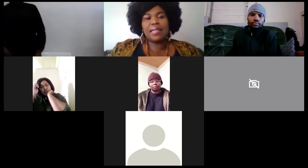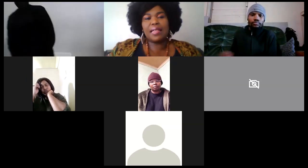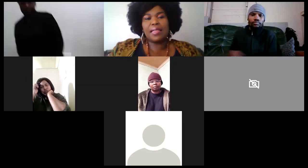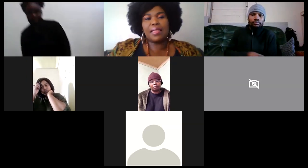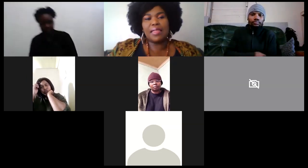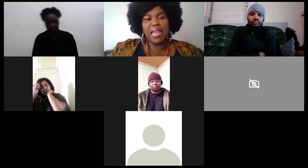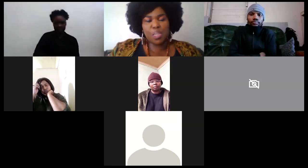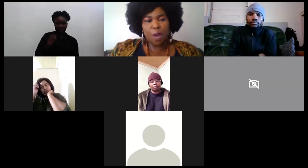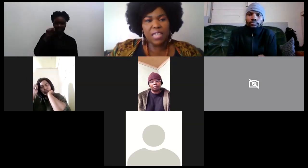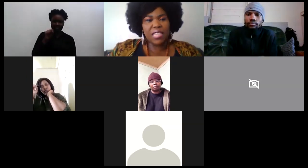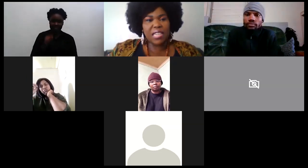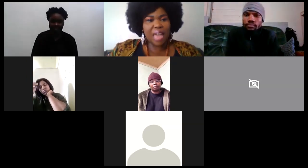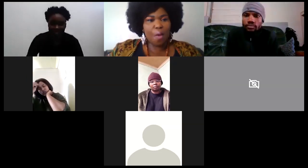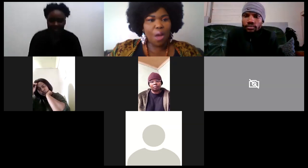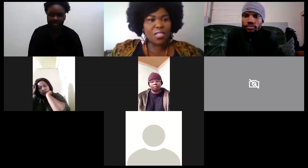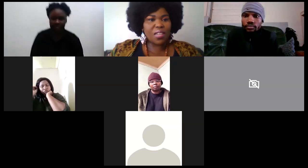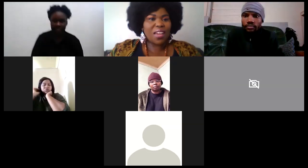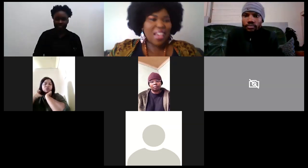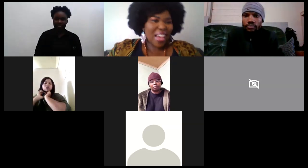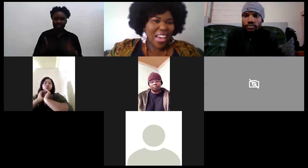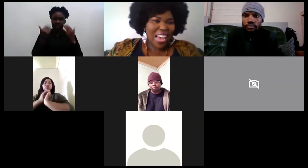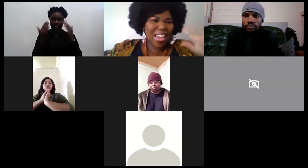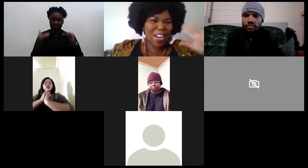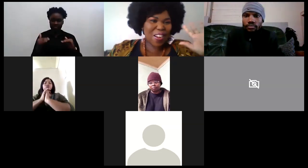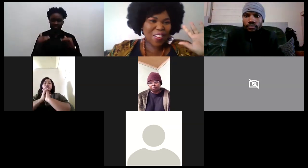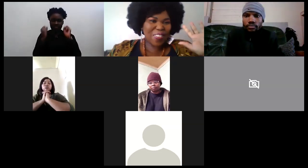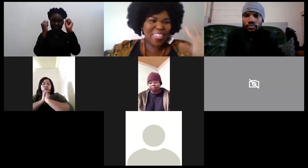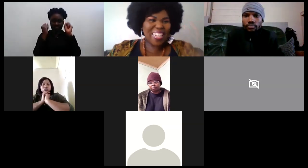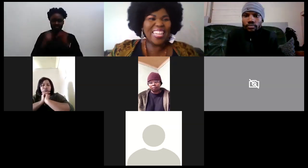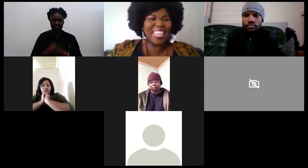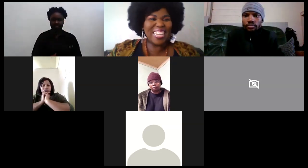the next point that i want hello